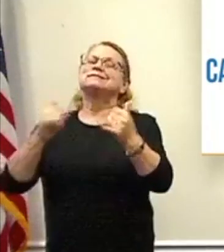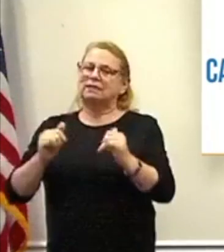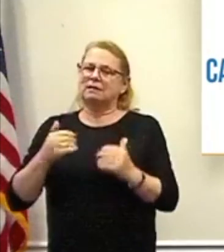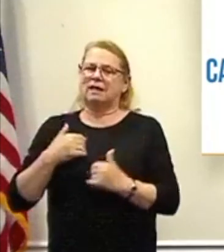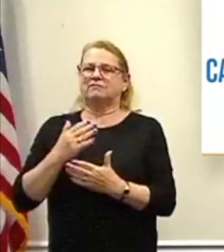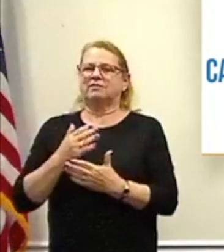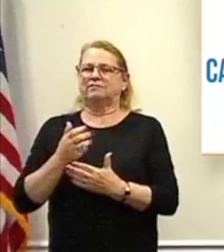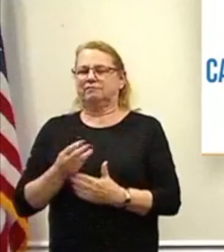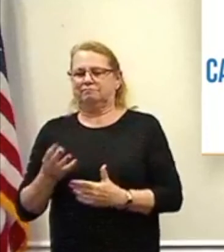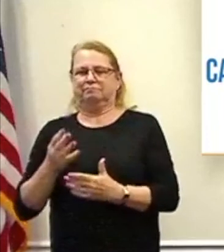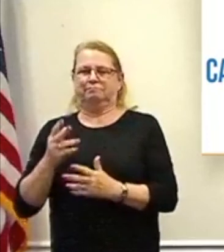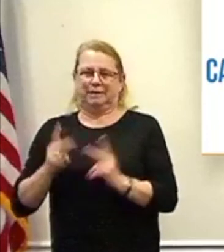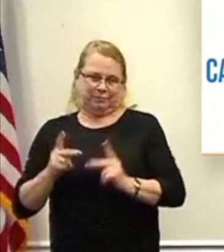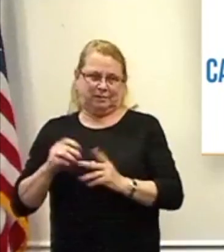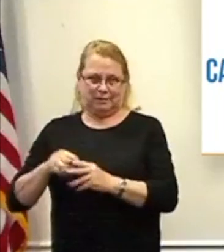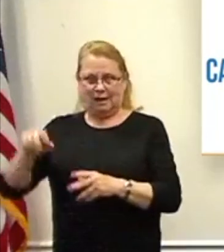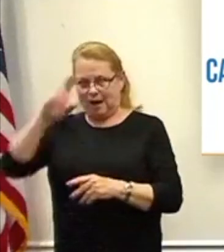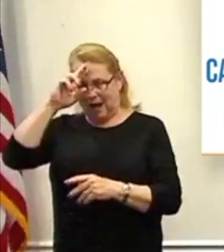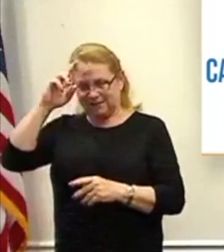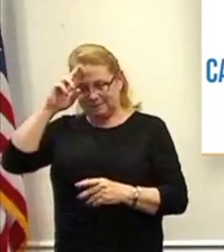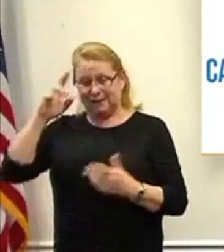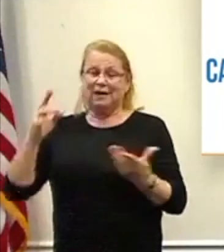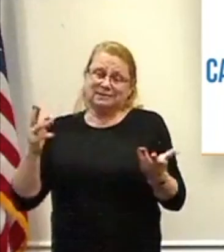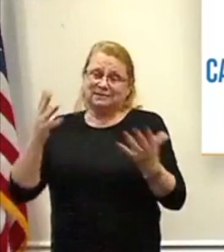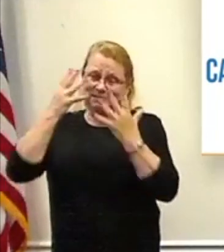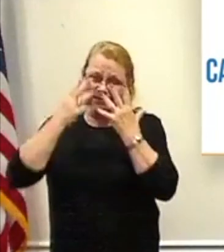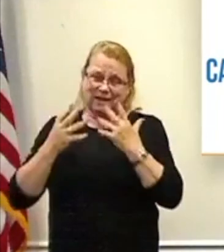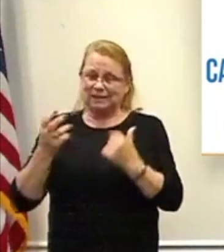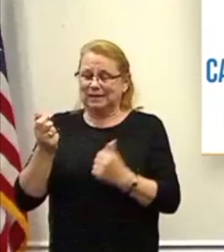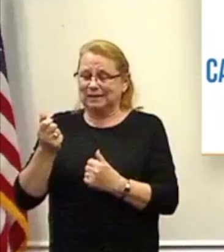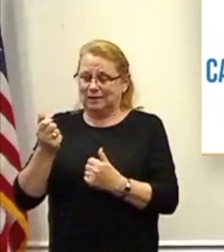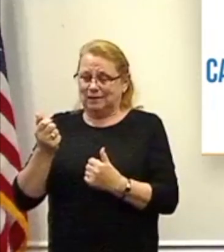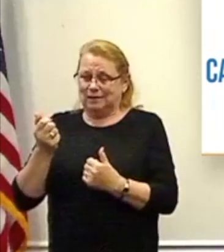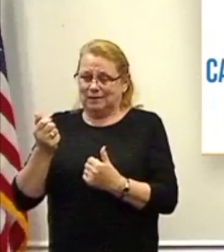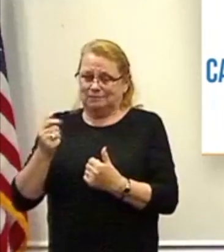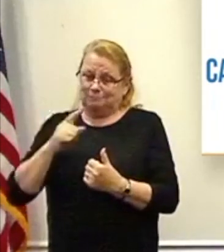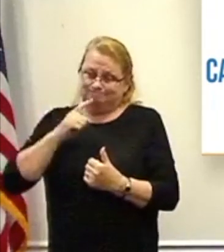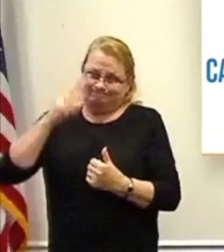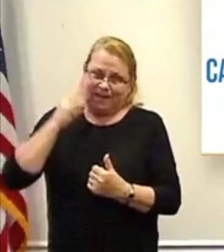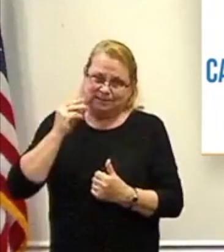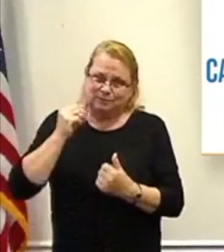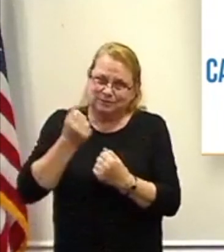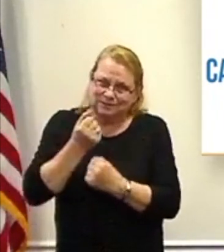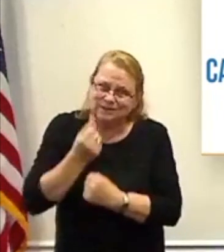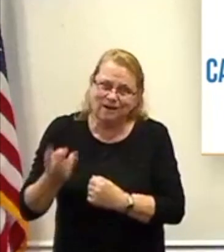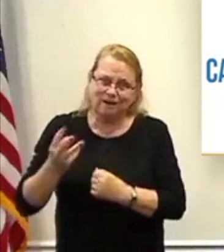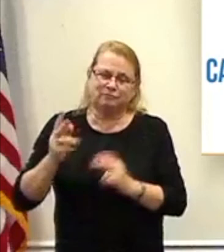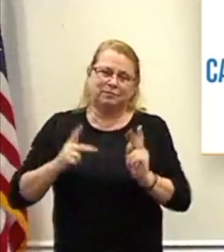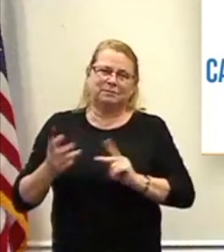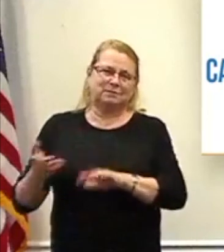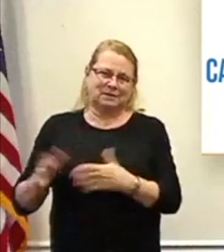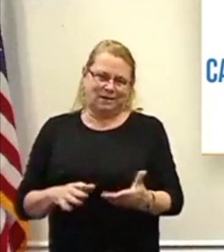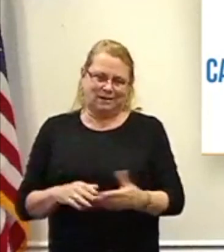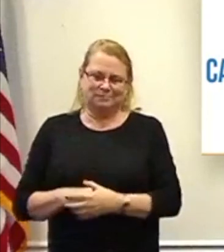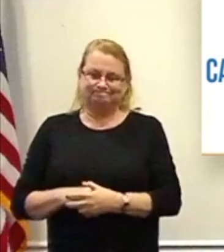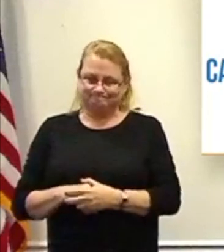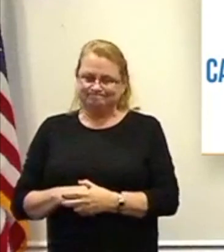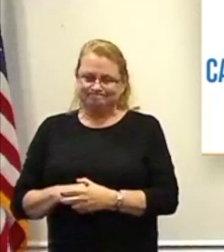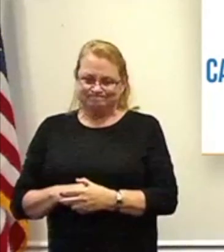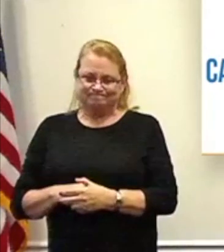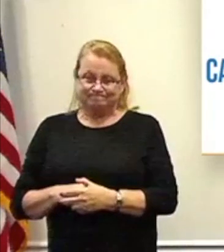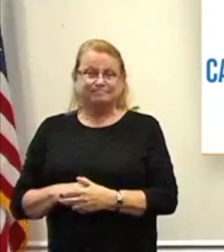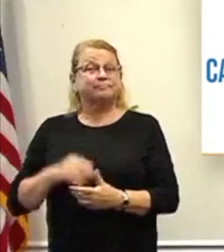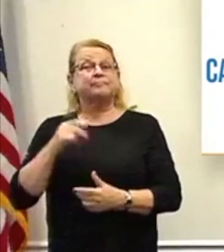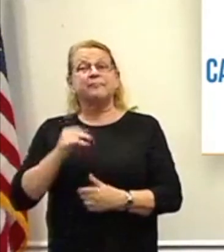hospitalized, and sadly, as you know, we did experience several deaths. Let's remind you, if you're